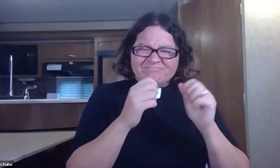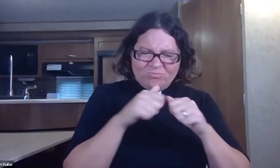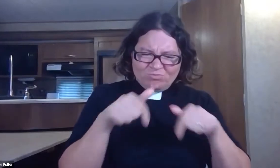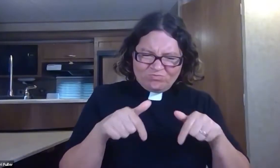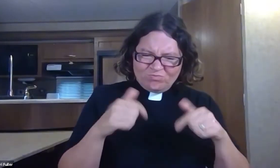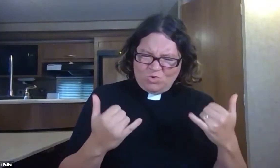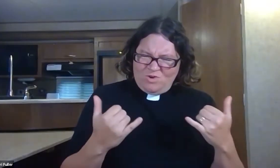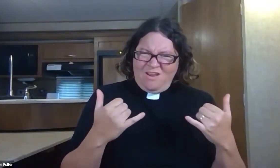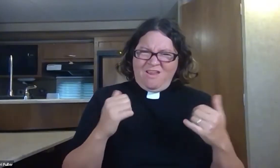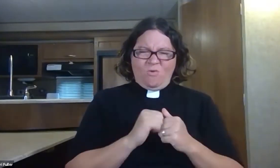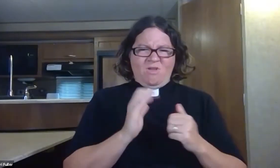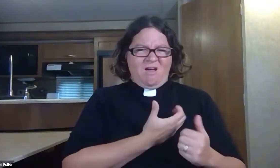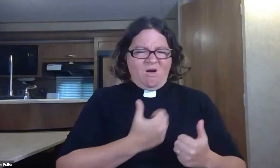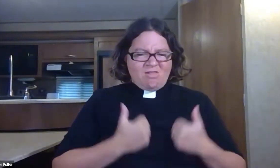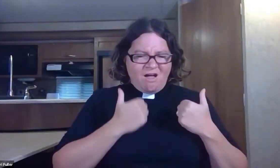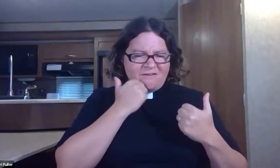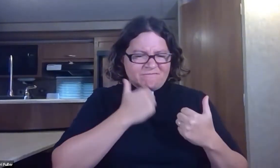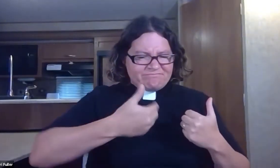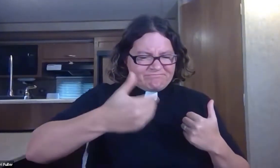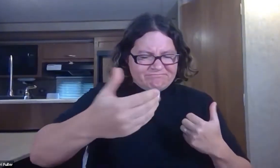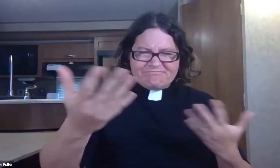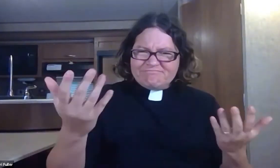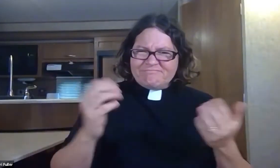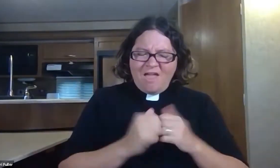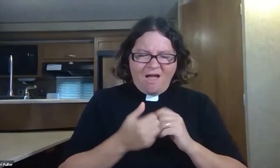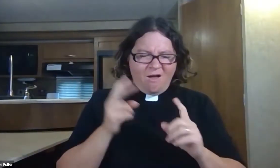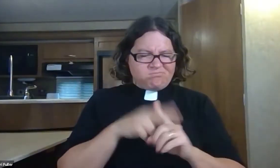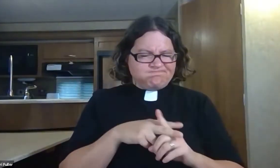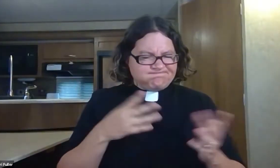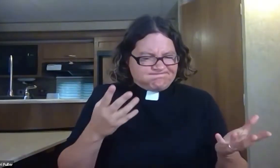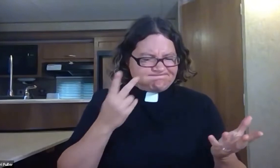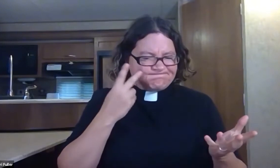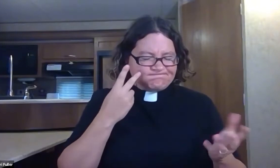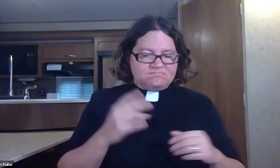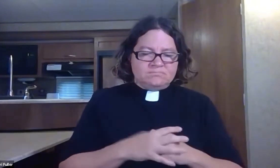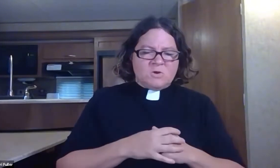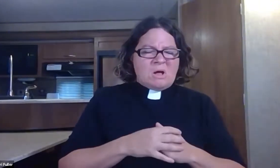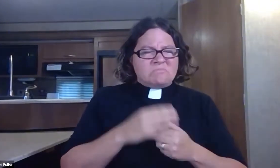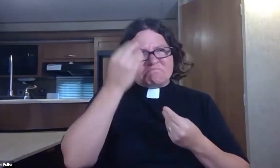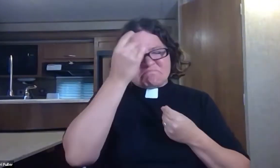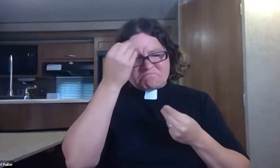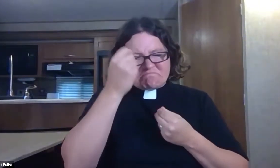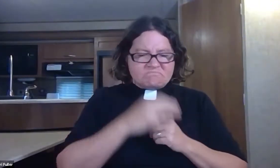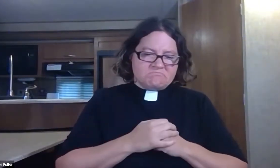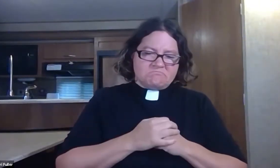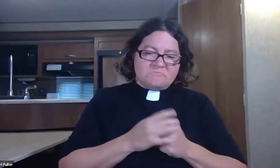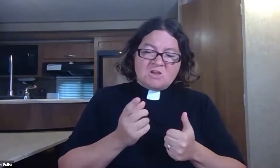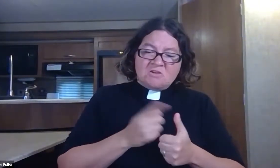compared to God's love for us. So how does that apply to us? Well, first, we need to remember